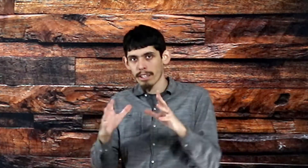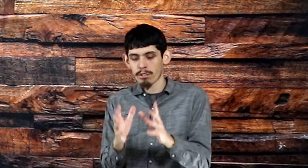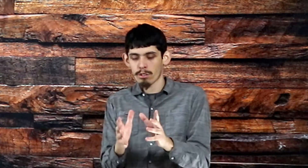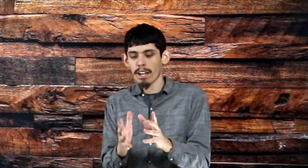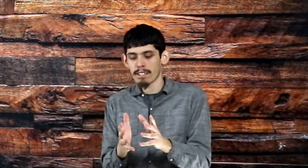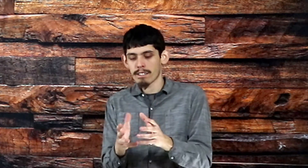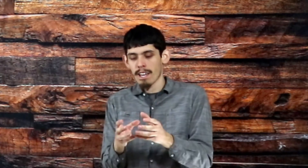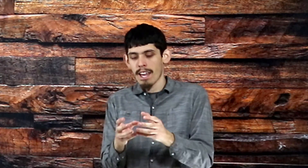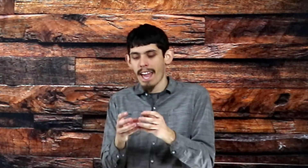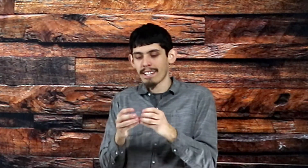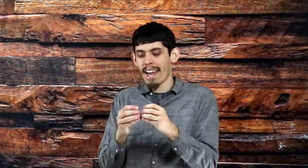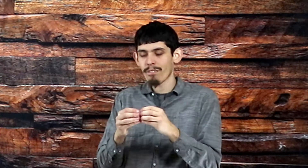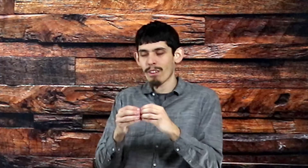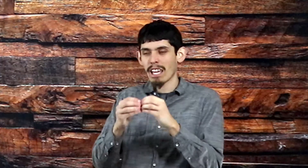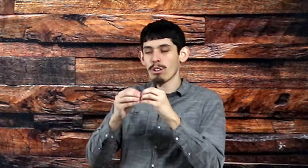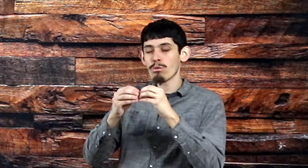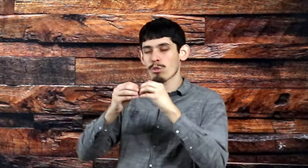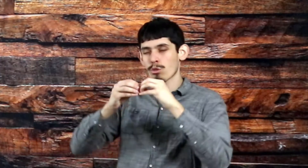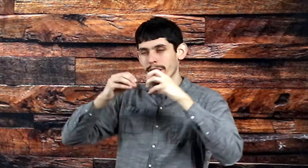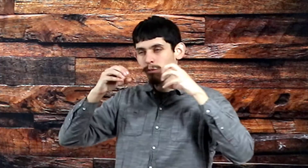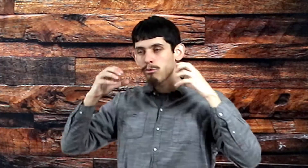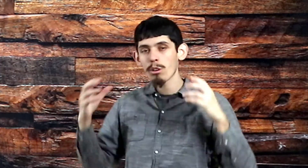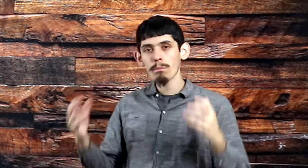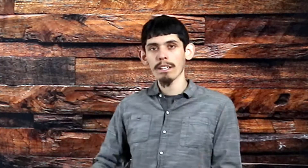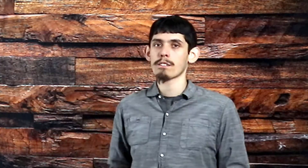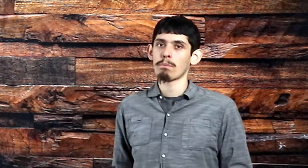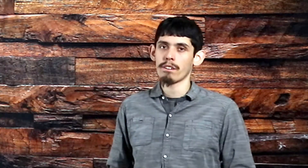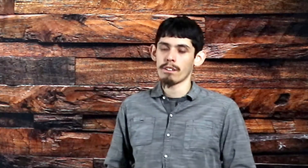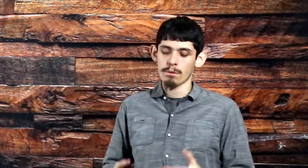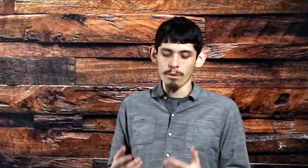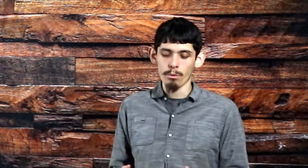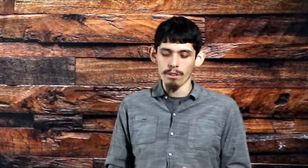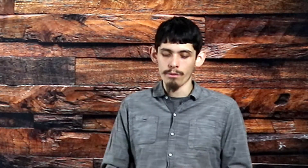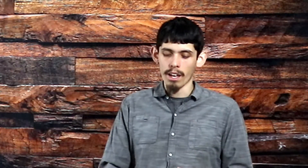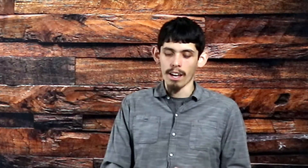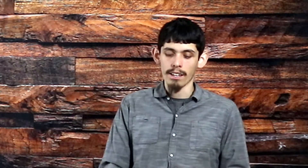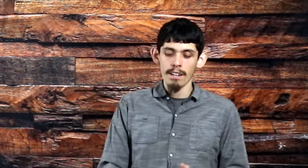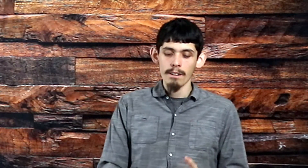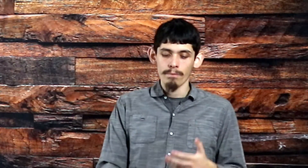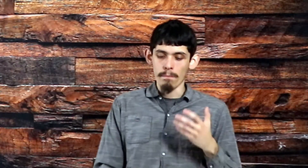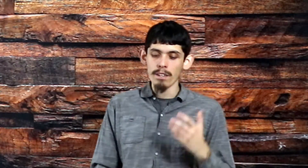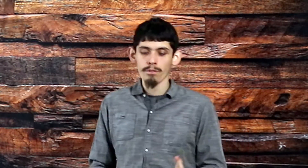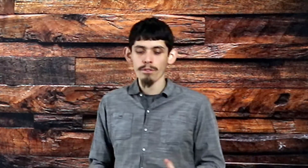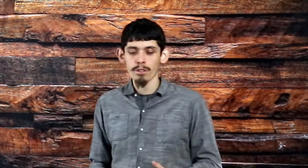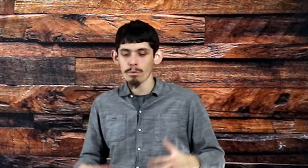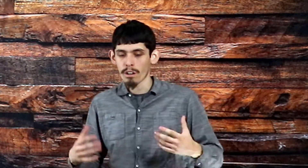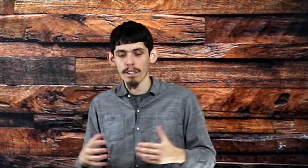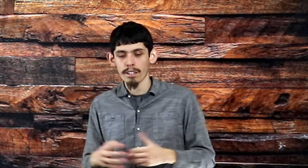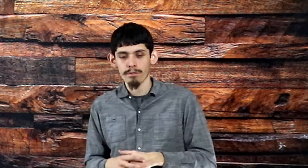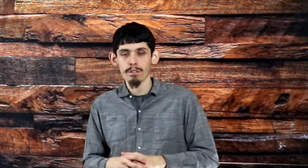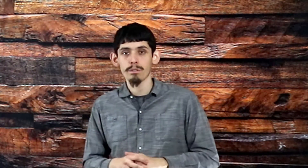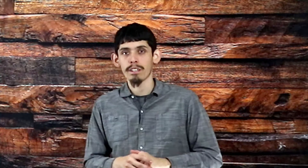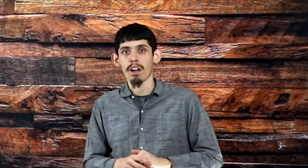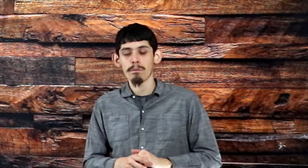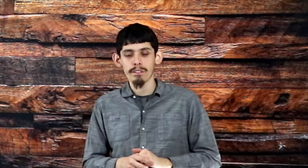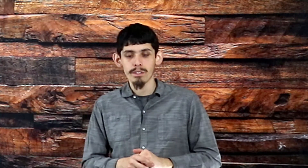Christ and have a new transforming experience with the Word of God. And I'm here for you. We're all here for you at the Army of Youth.